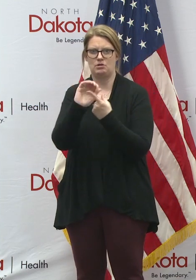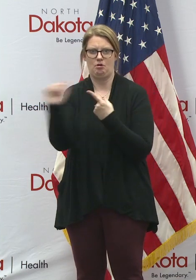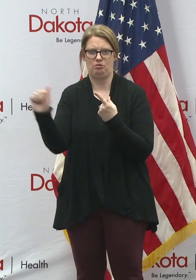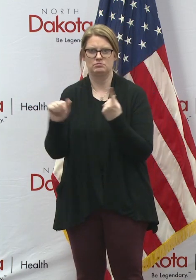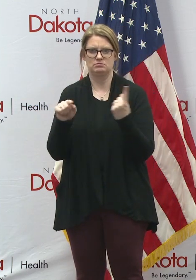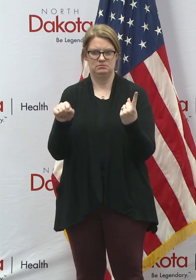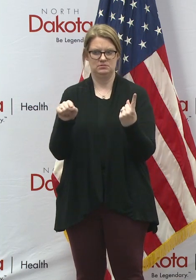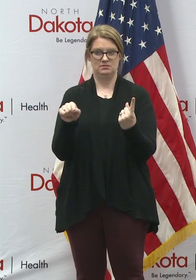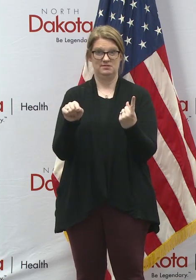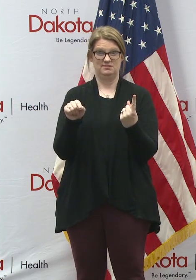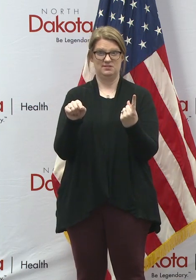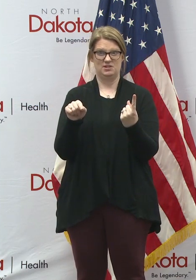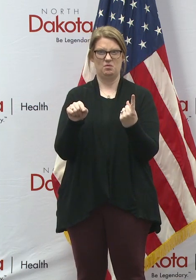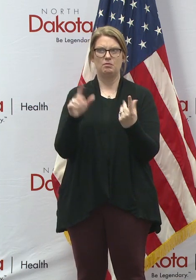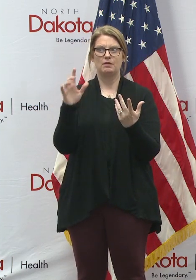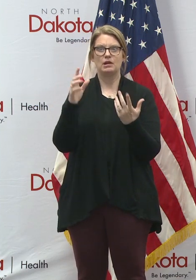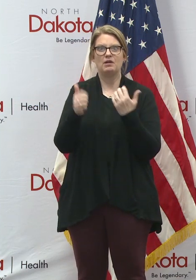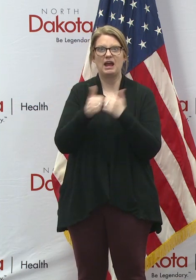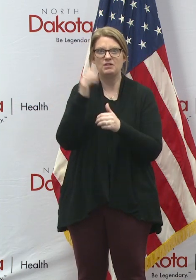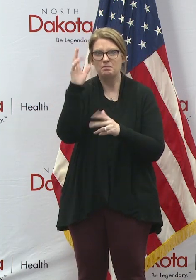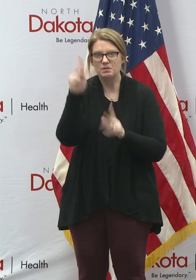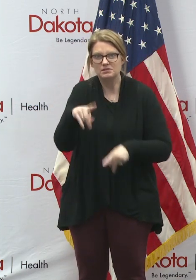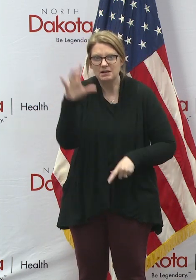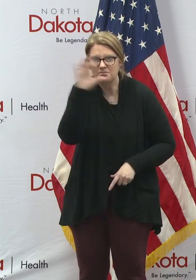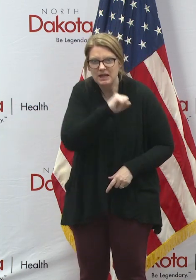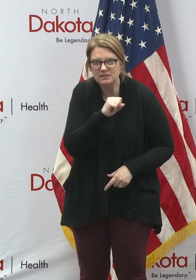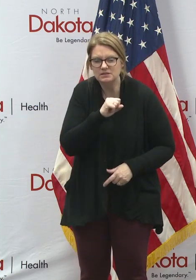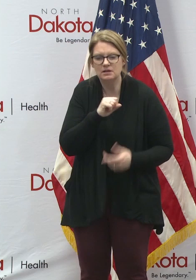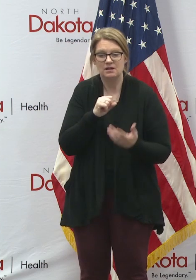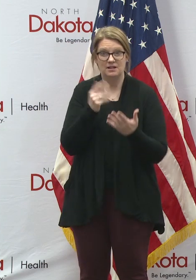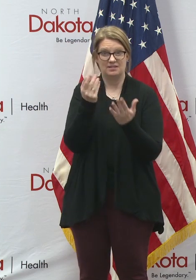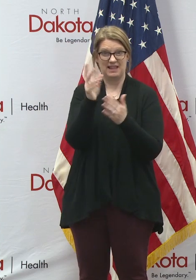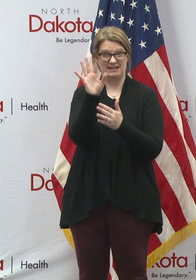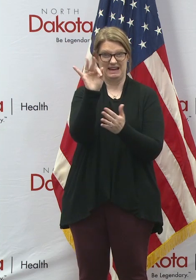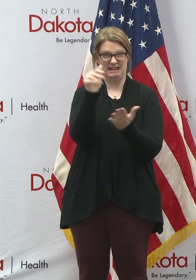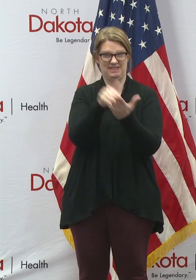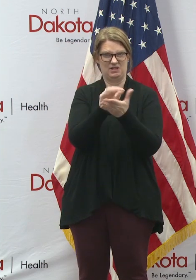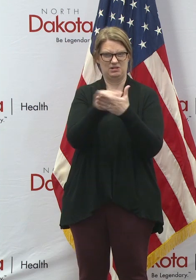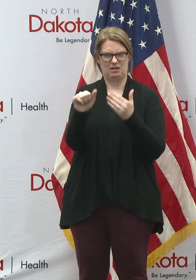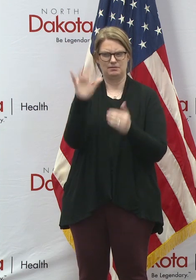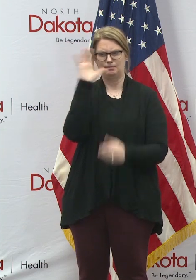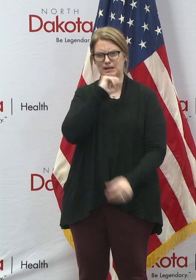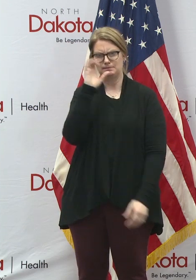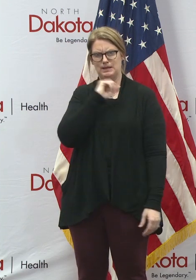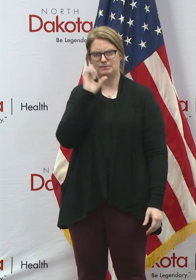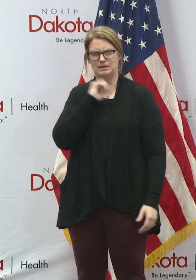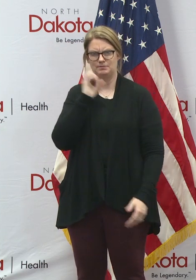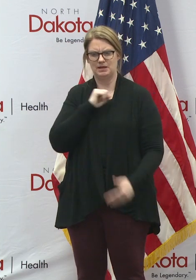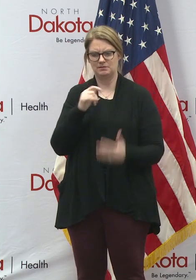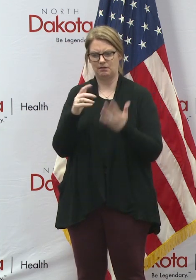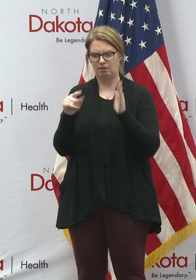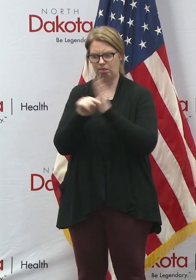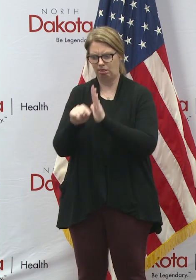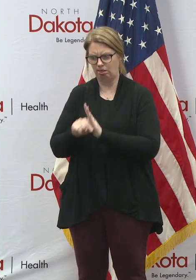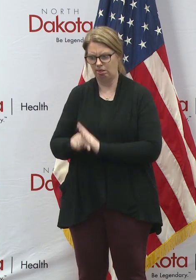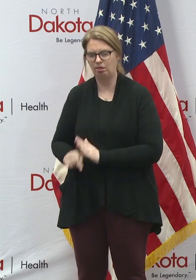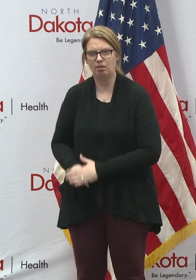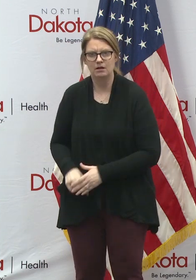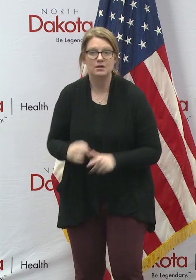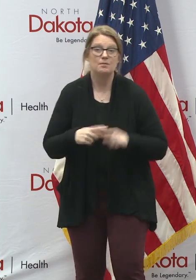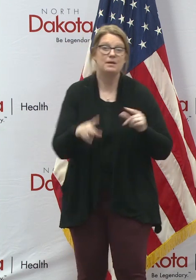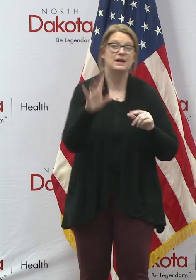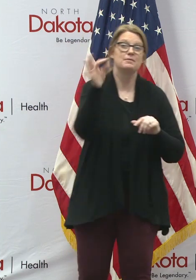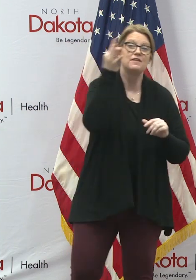for infrastructure and more. And in a time when personal privacy matters more than ever, by federal law, the census data